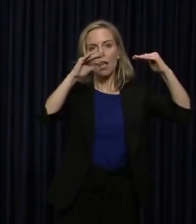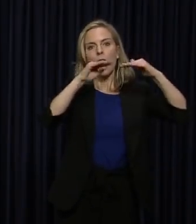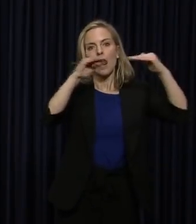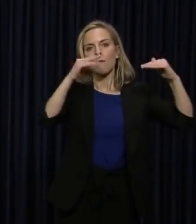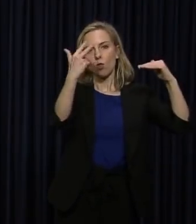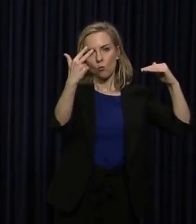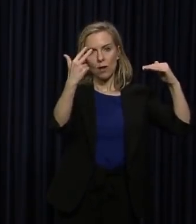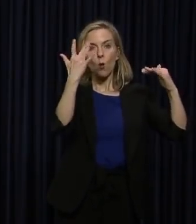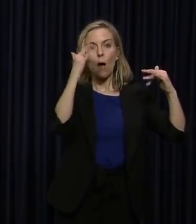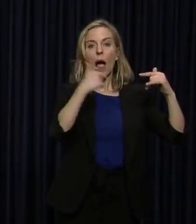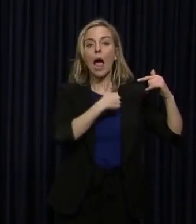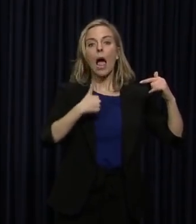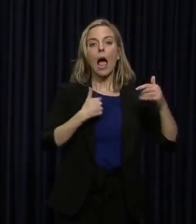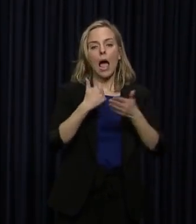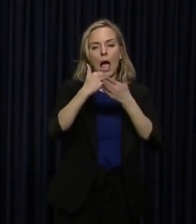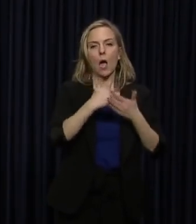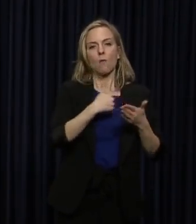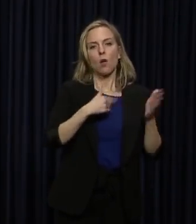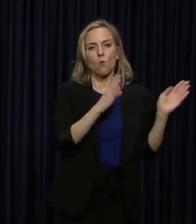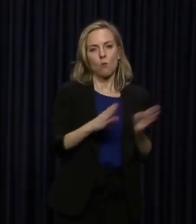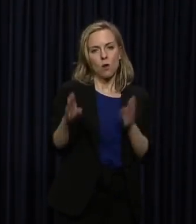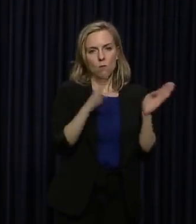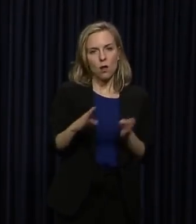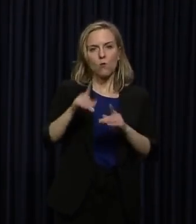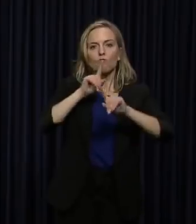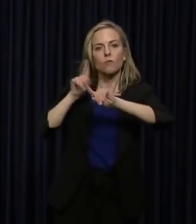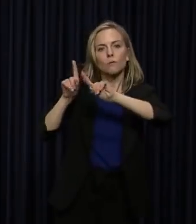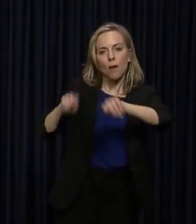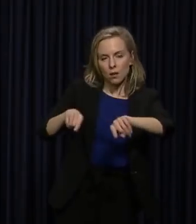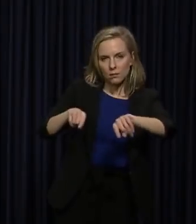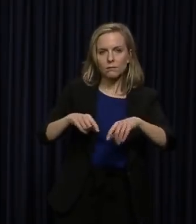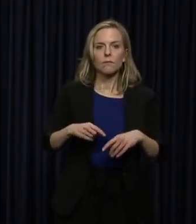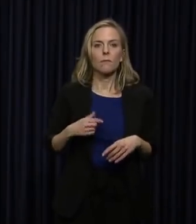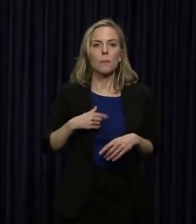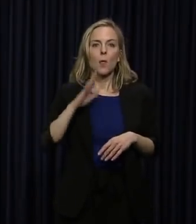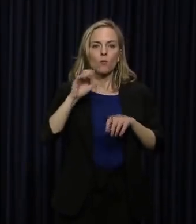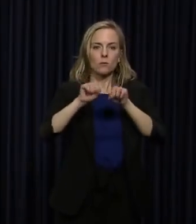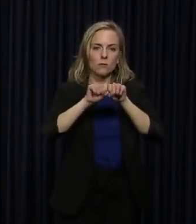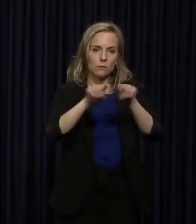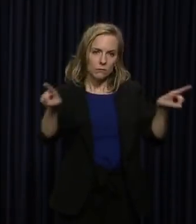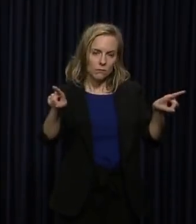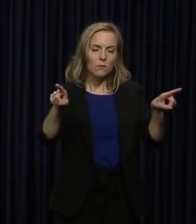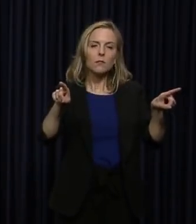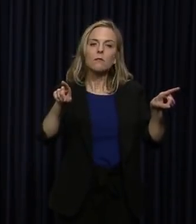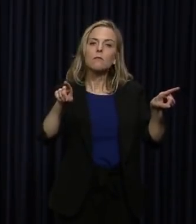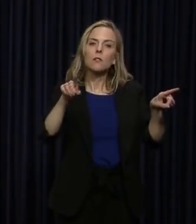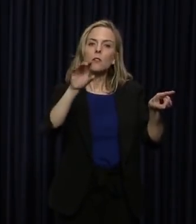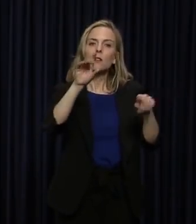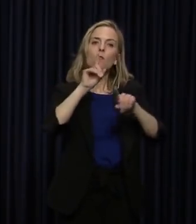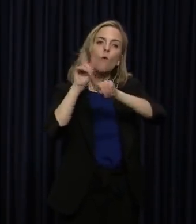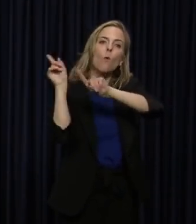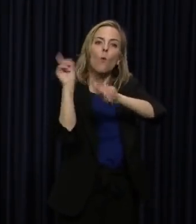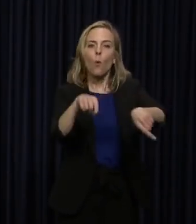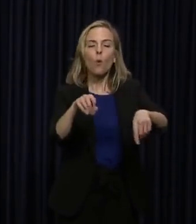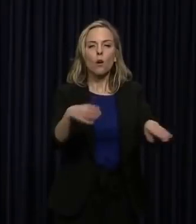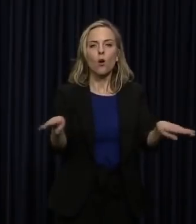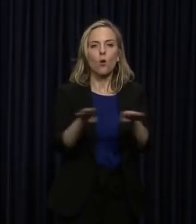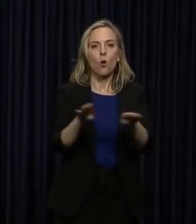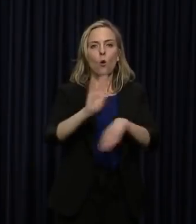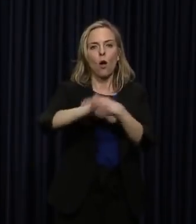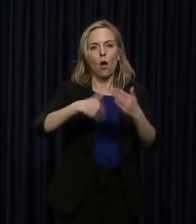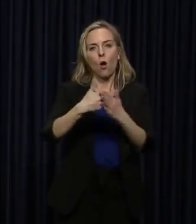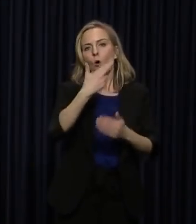helps us with preparation and response. I'm going to put out the order today to close all